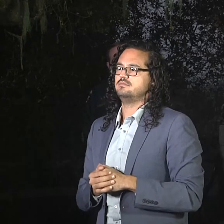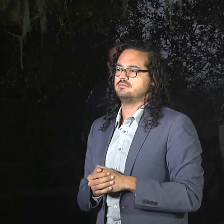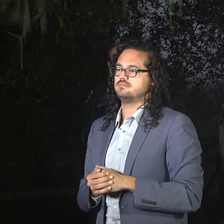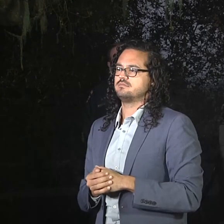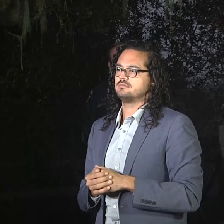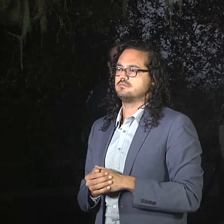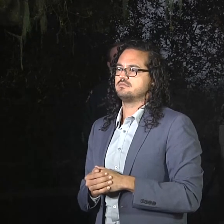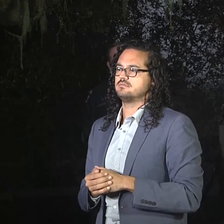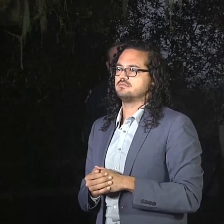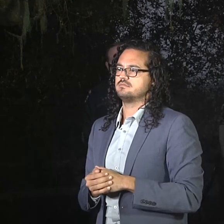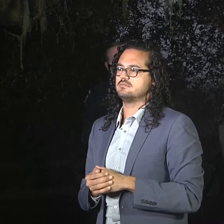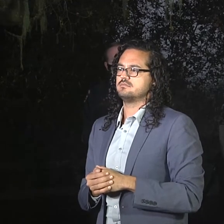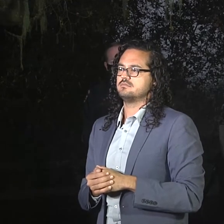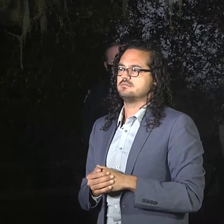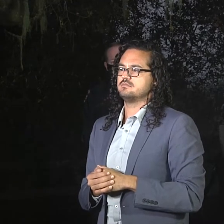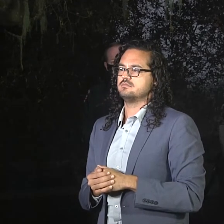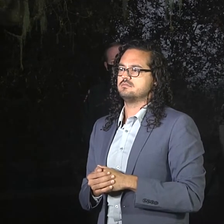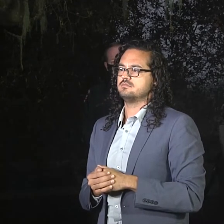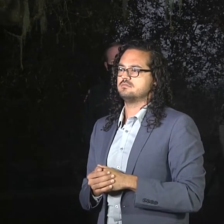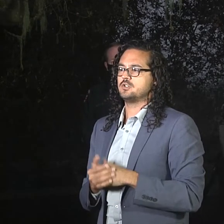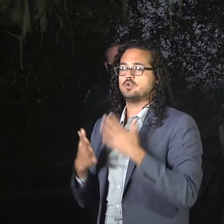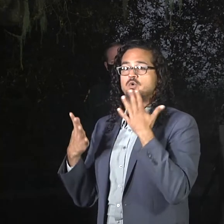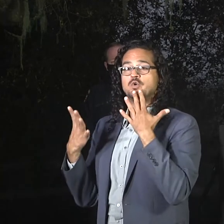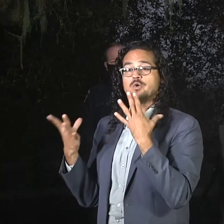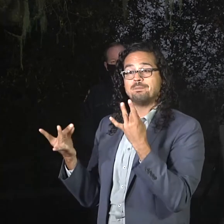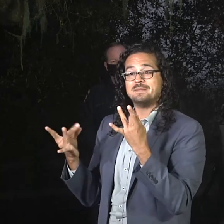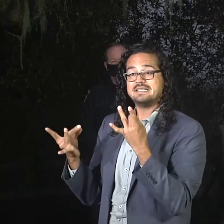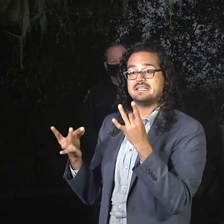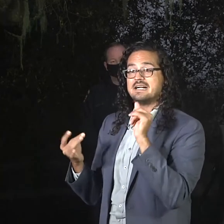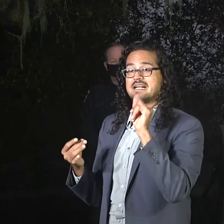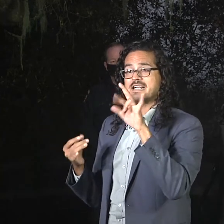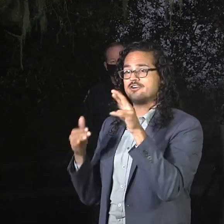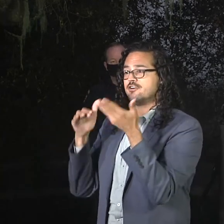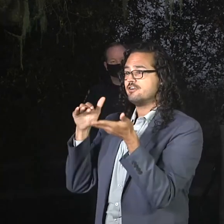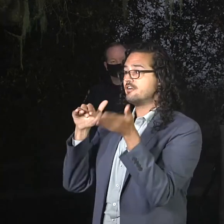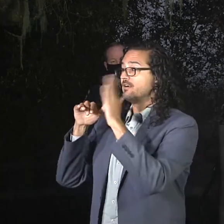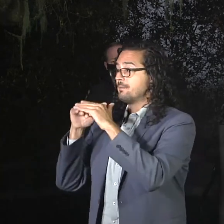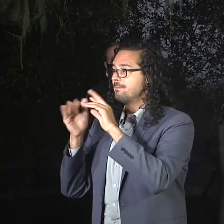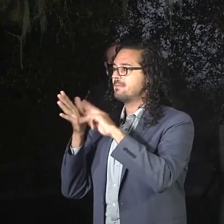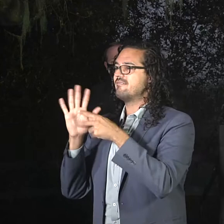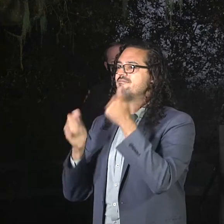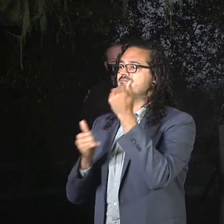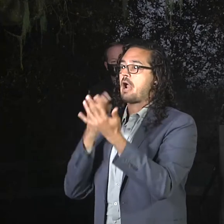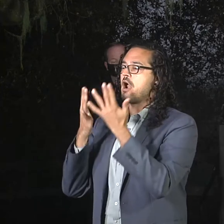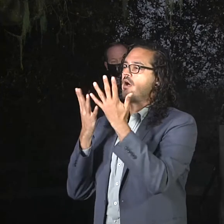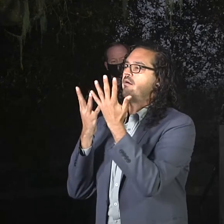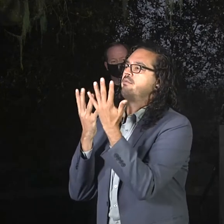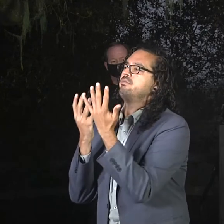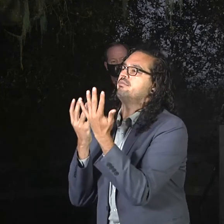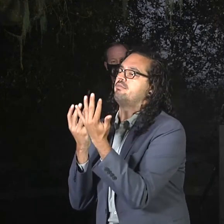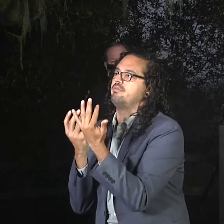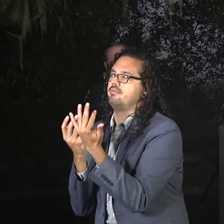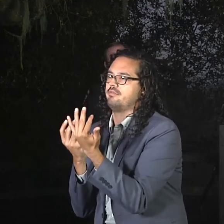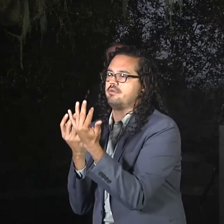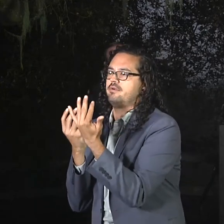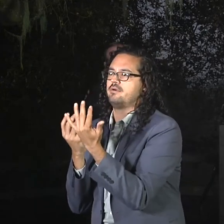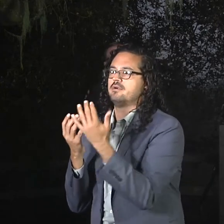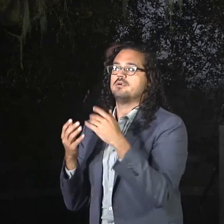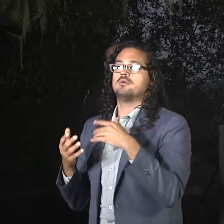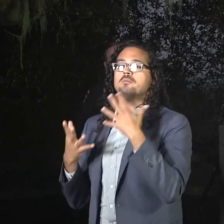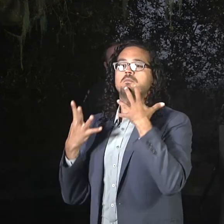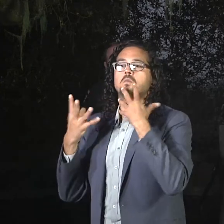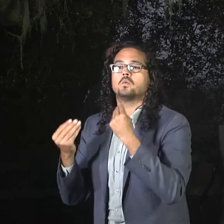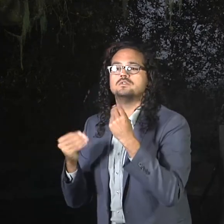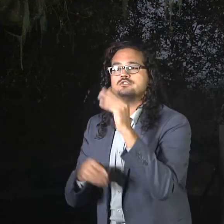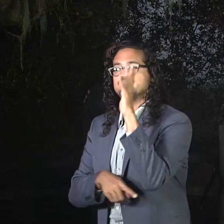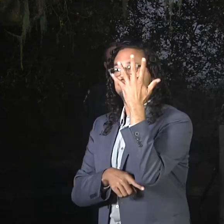humidities. The fuel moisture is gained slightly. So, considering the conditions that we have with the drought and the dry fuel moisture,